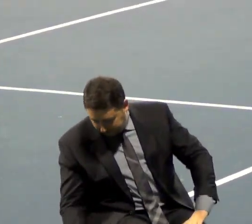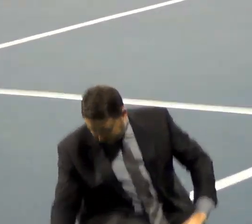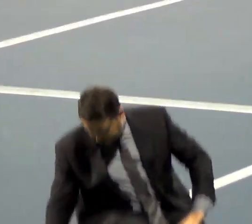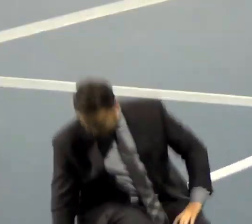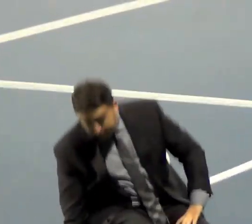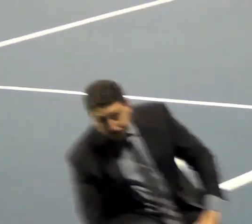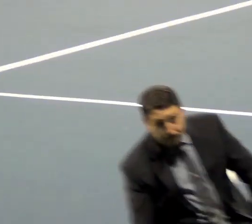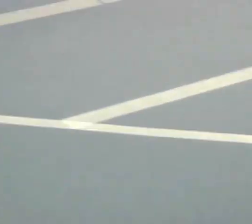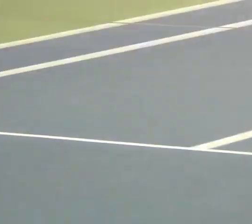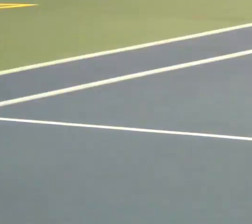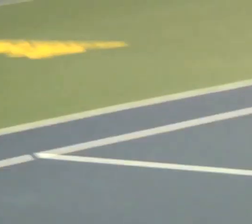be about.